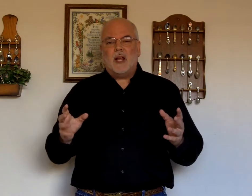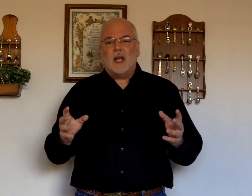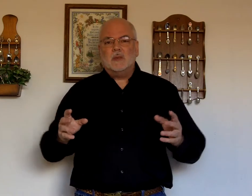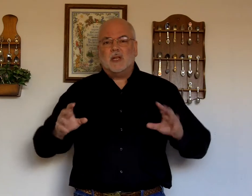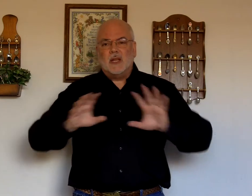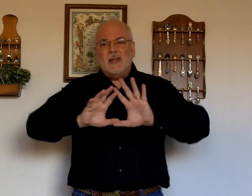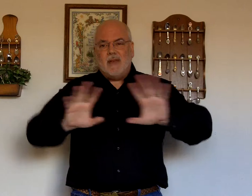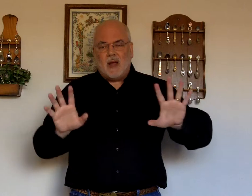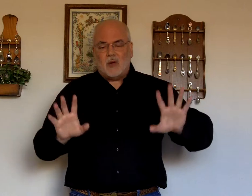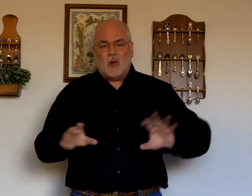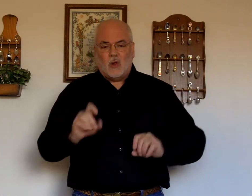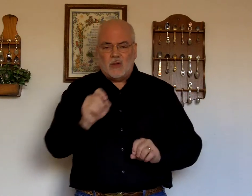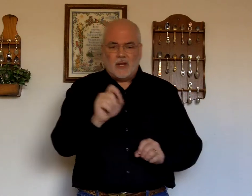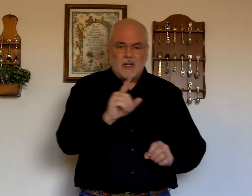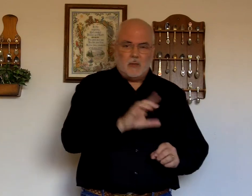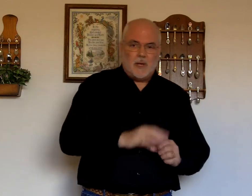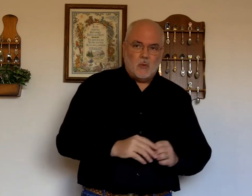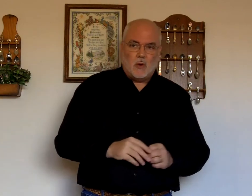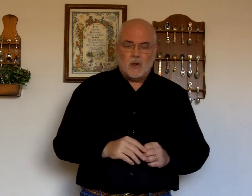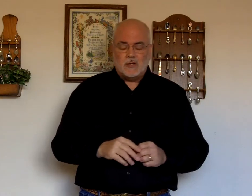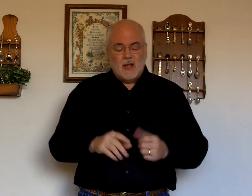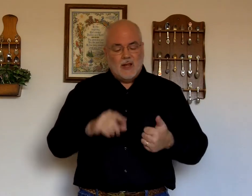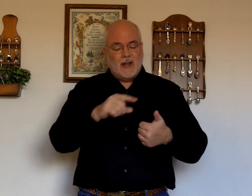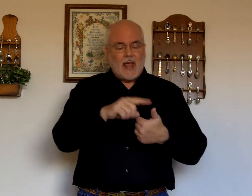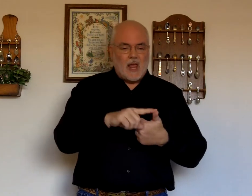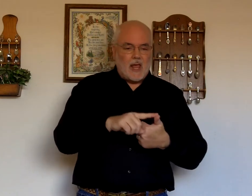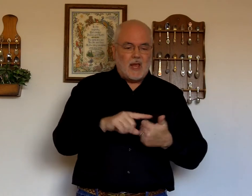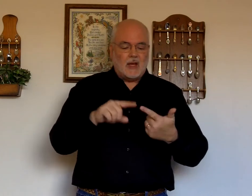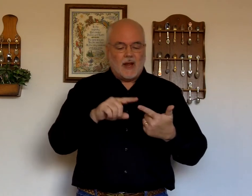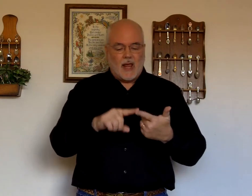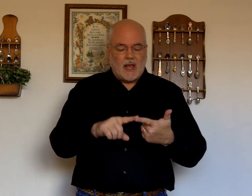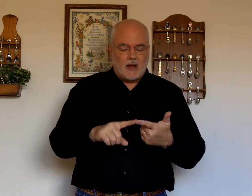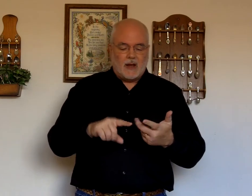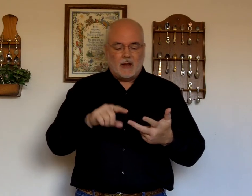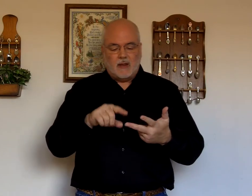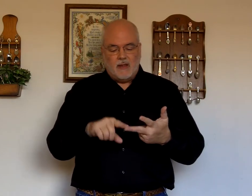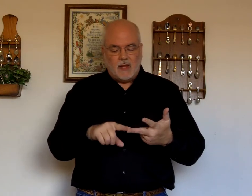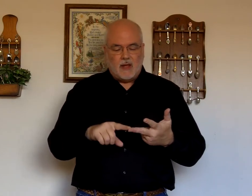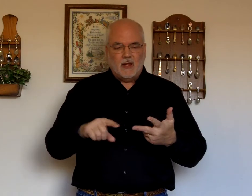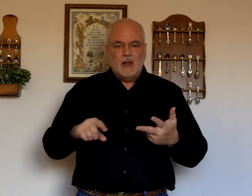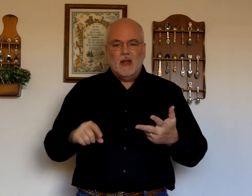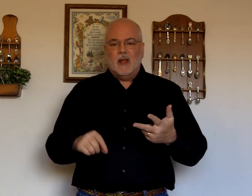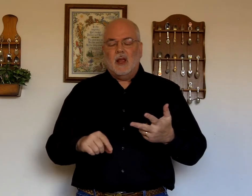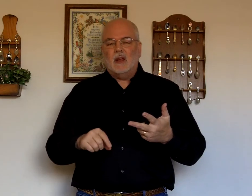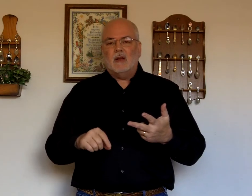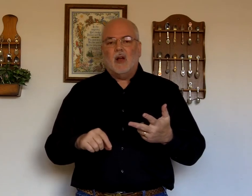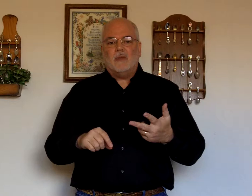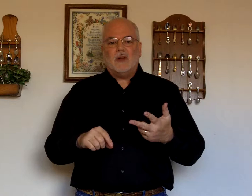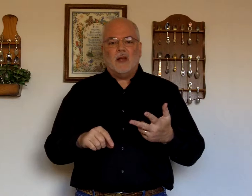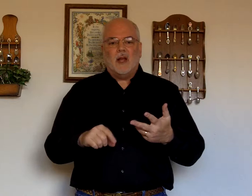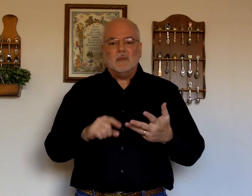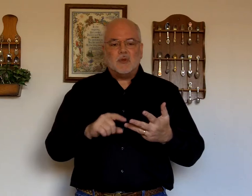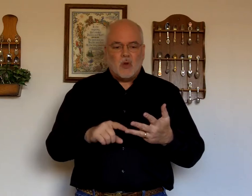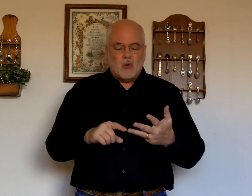leave out all the little bitty words. A, and an, and thee, and oftentimes so,